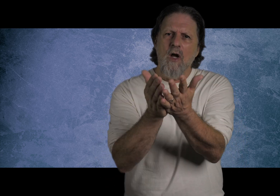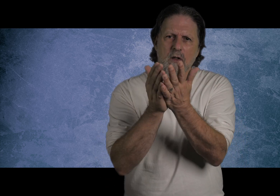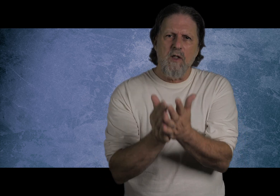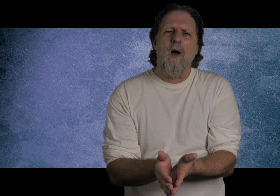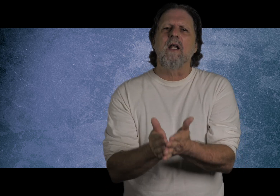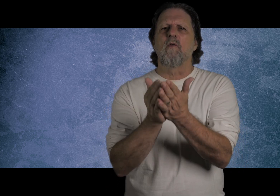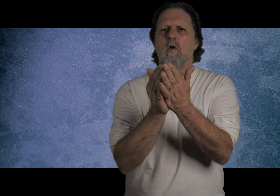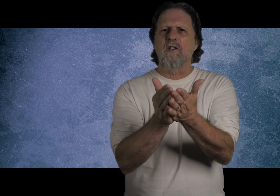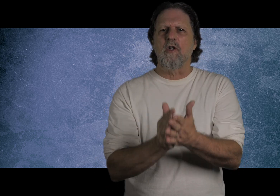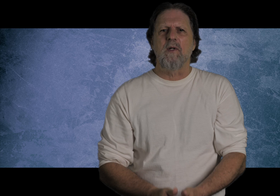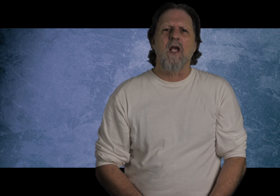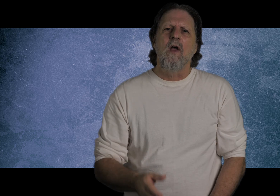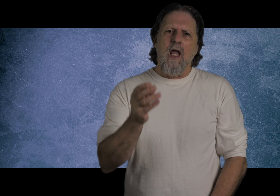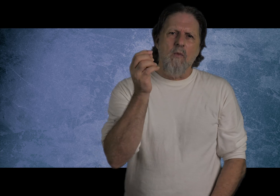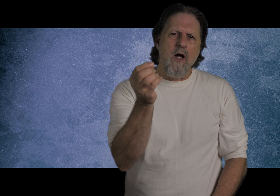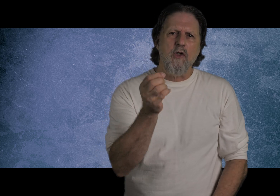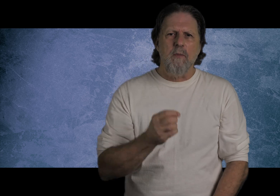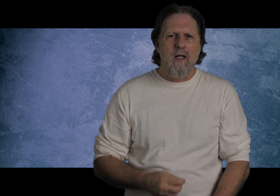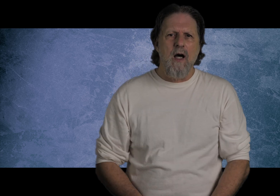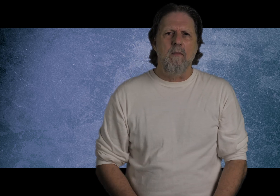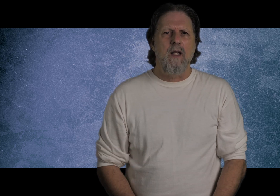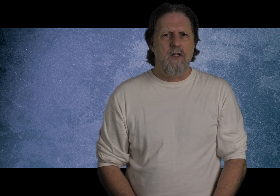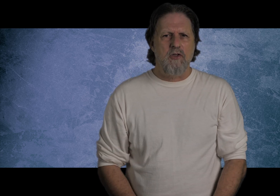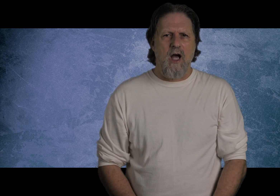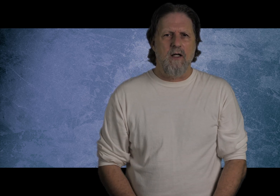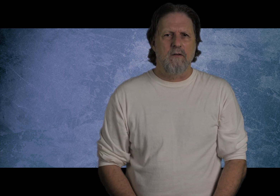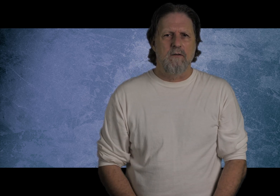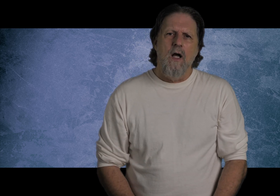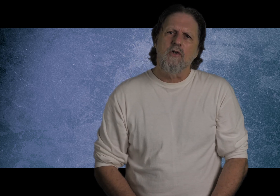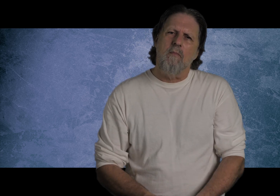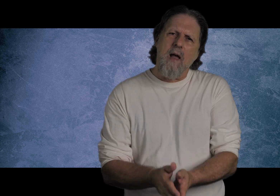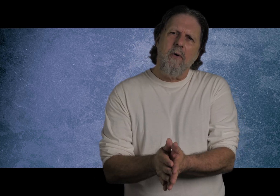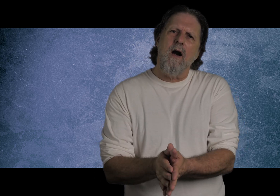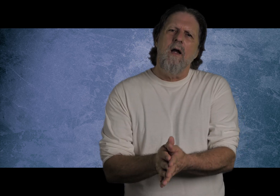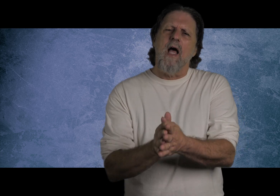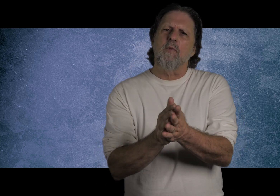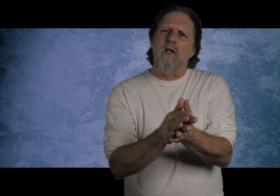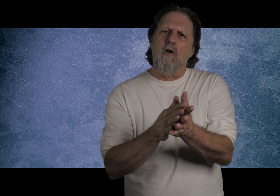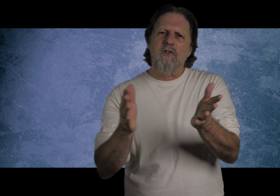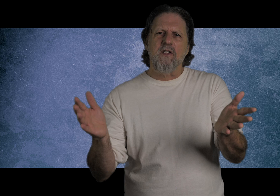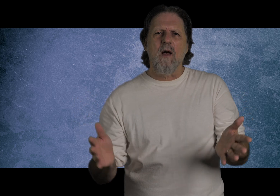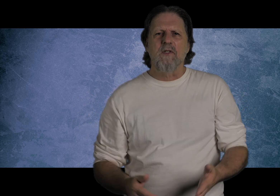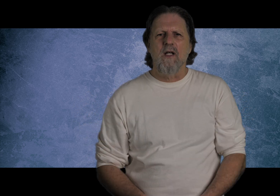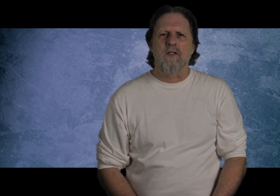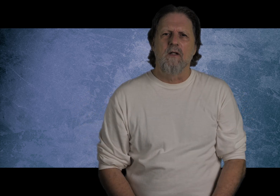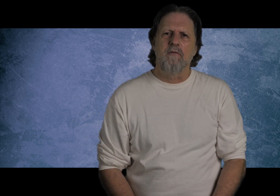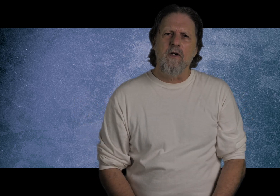to respond. He wants you to be saved. He wants you to become his child. So my prayer as we close this up is this. First,